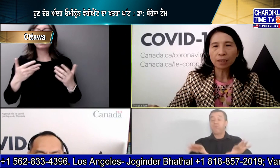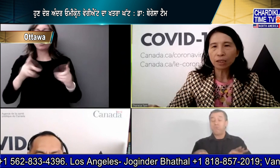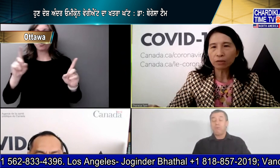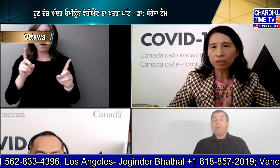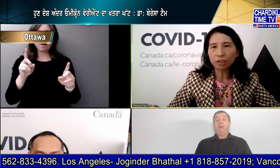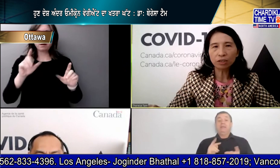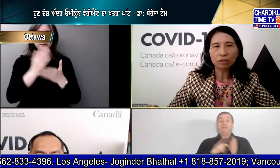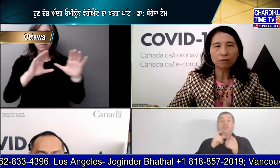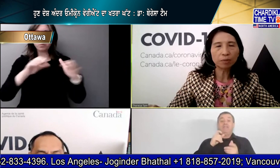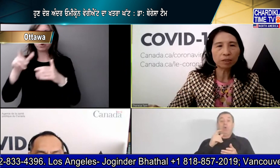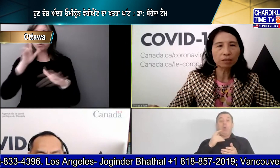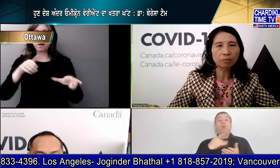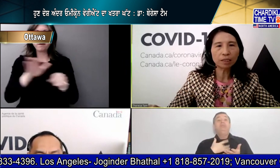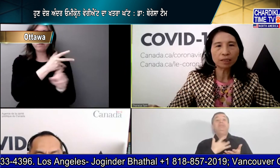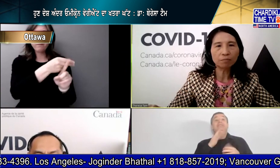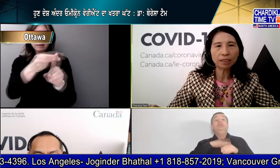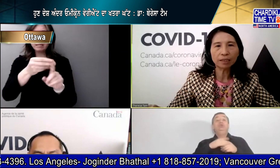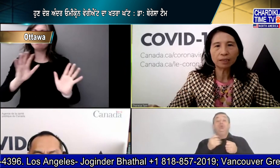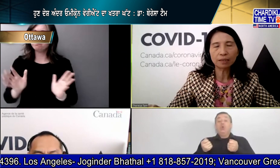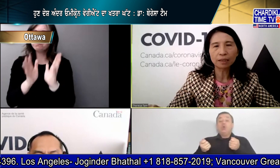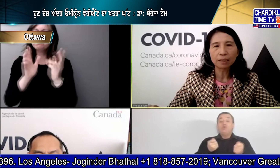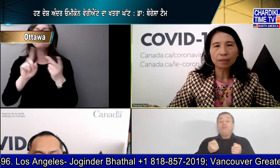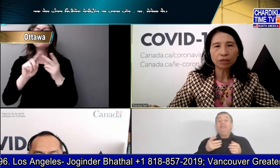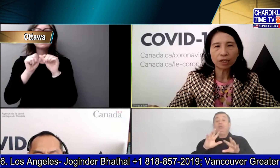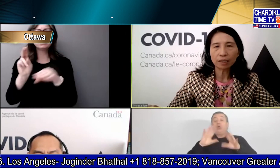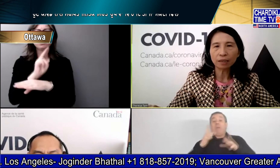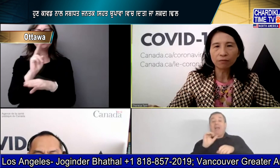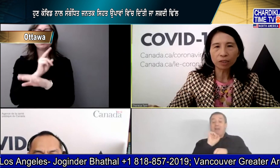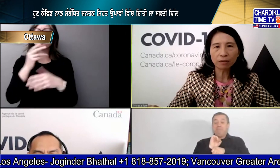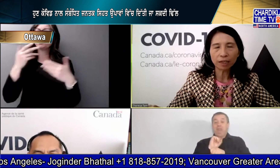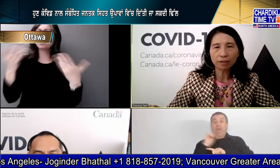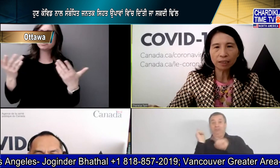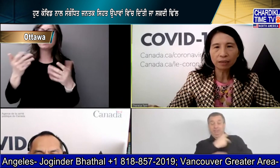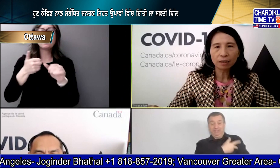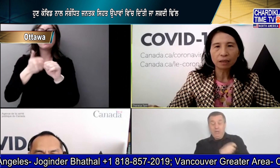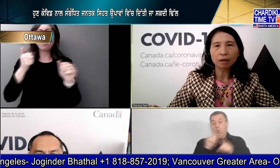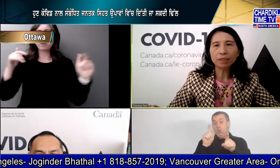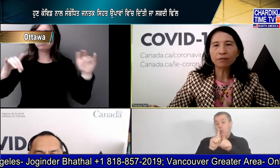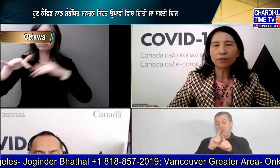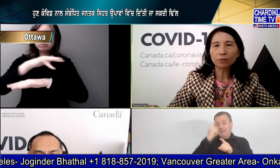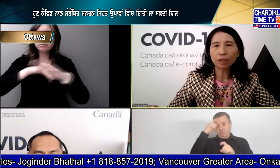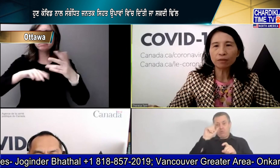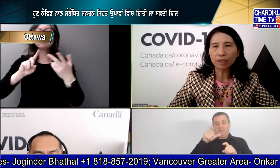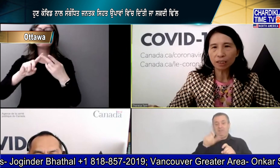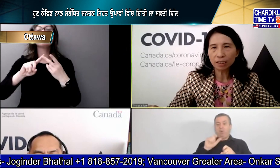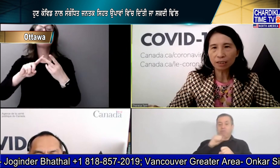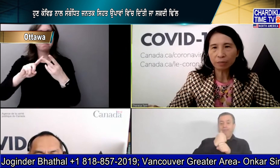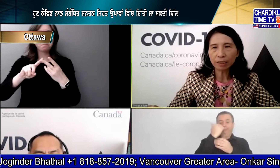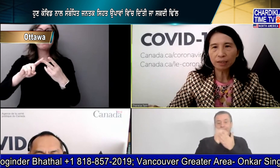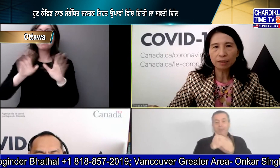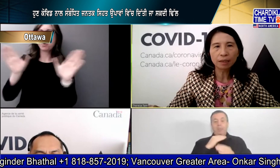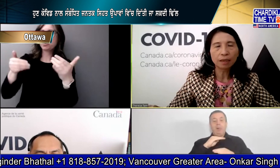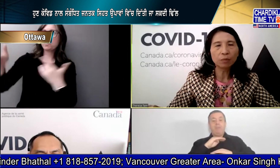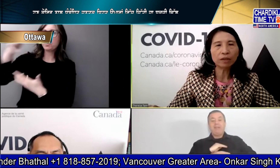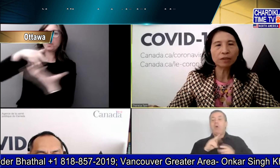and encouraging the use of personal protective practices such as avoiding crowding opting for well-ventilated